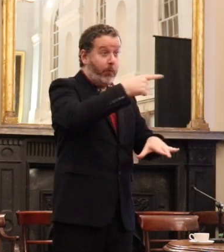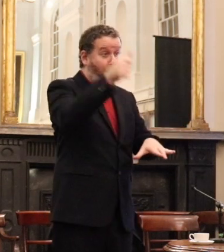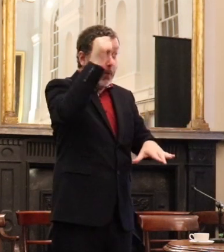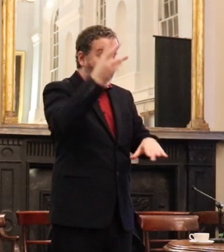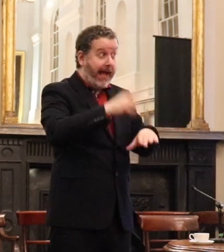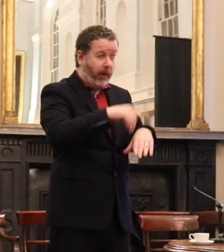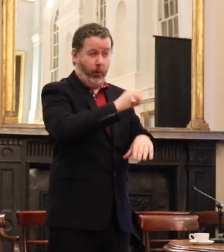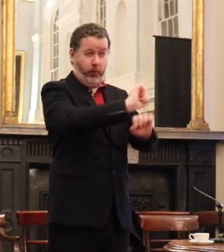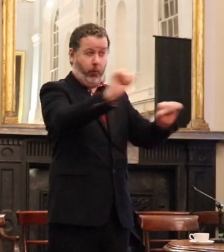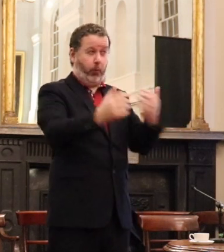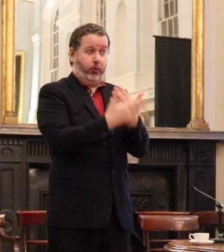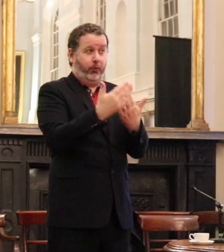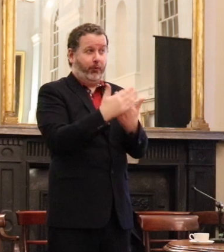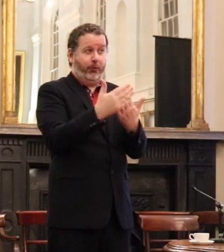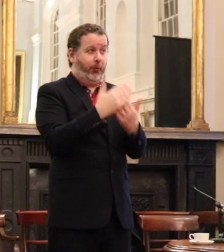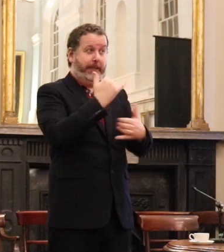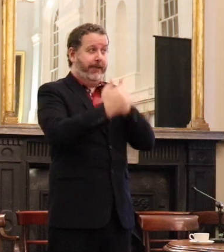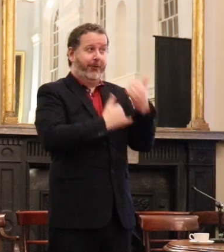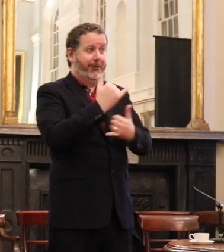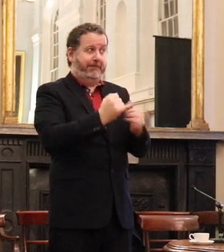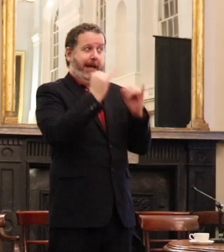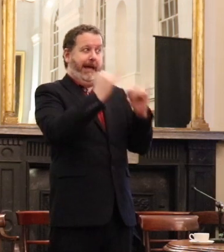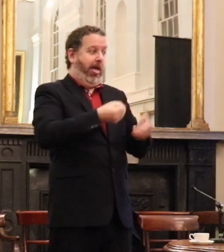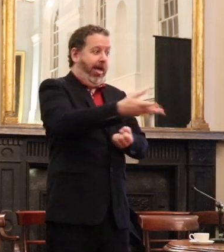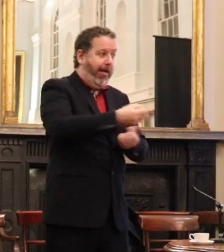As to what happened on the first floor, there was a more mis-fake team.